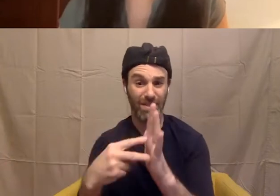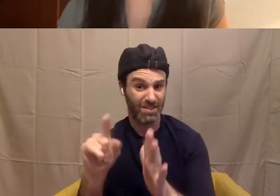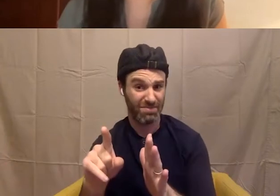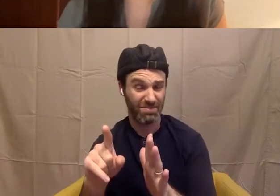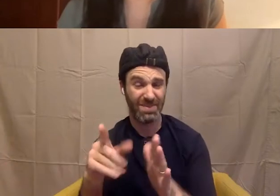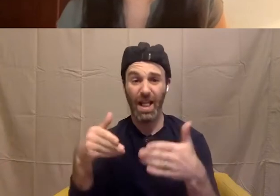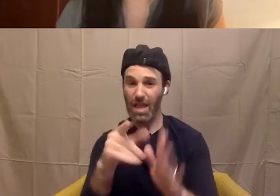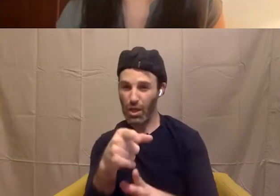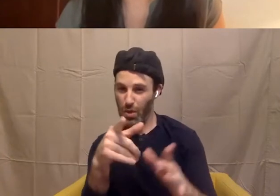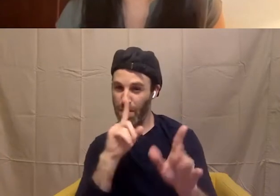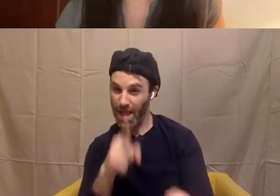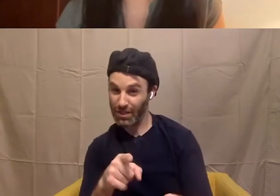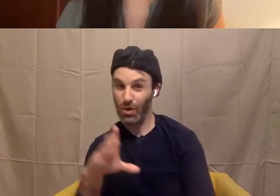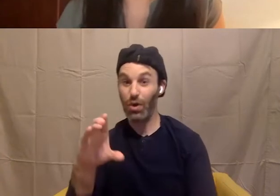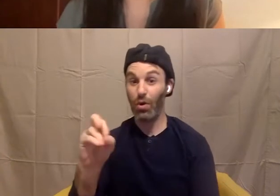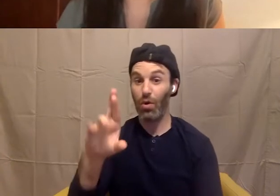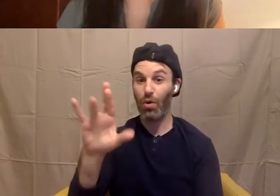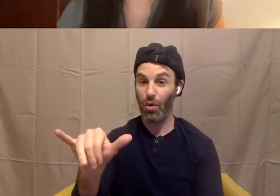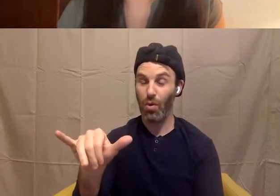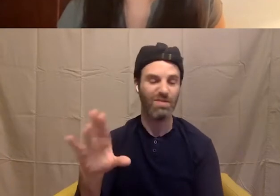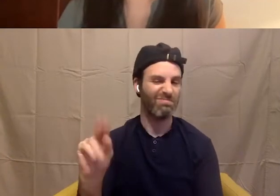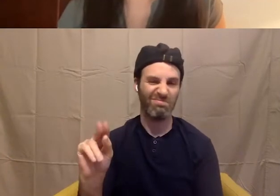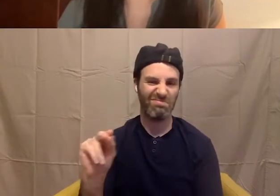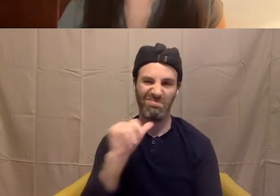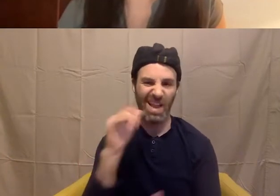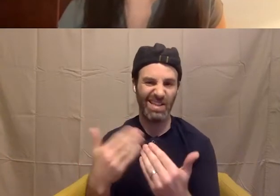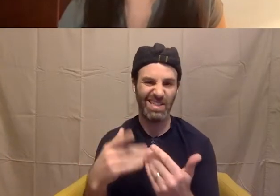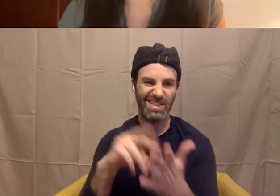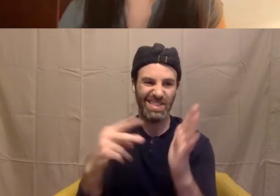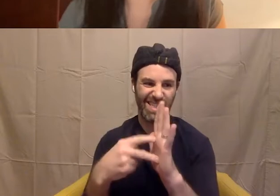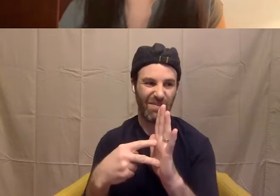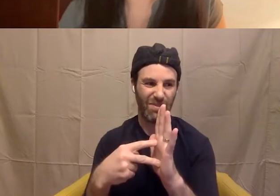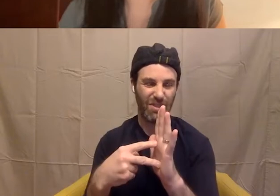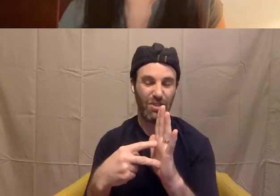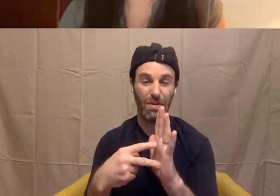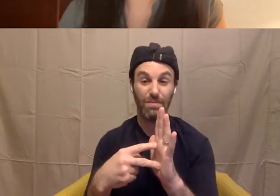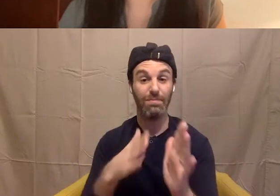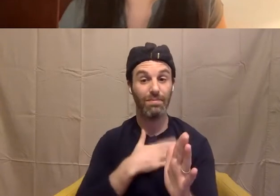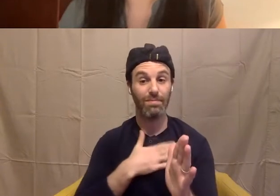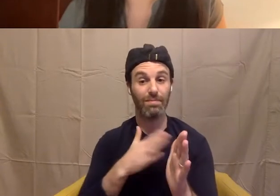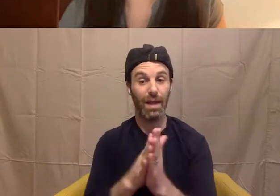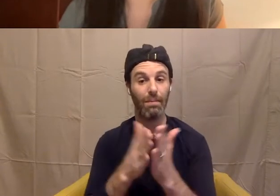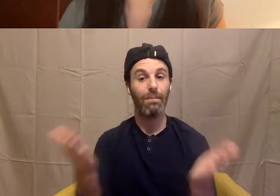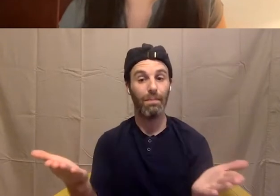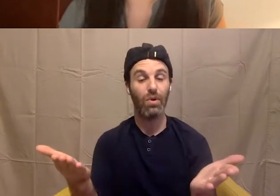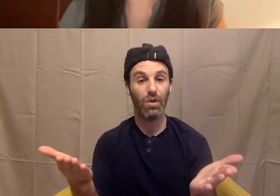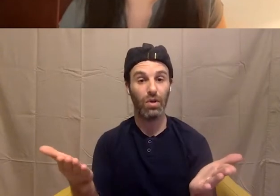So the answer is there is not a single line definition. So in my book, we kind of have three definitions, right? So we talk